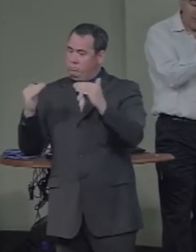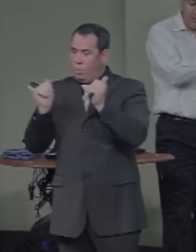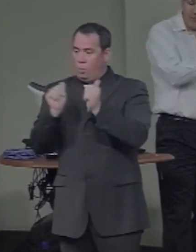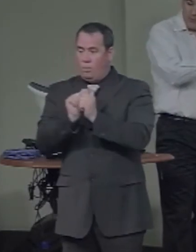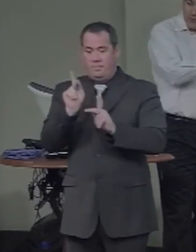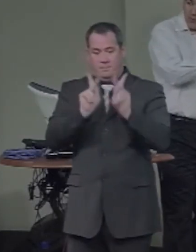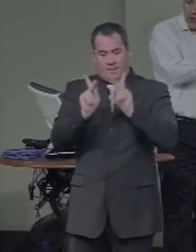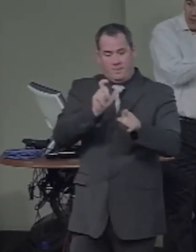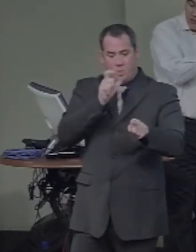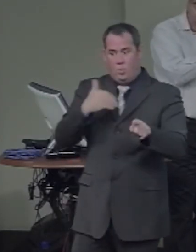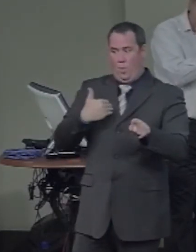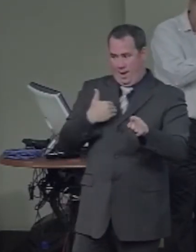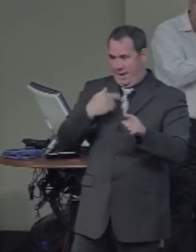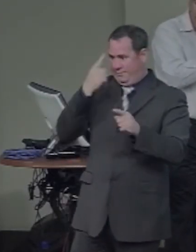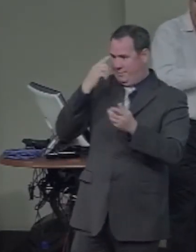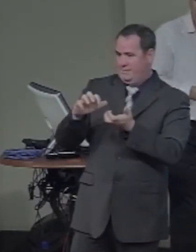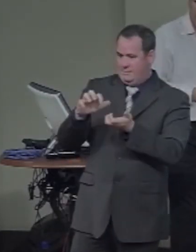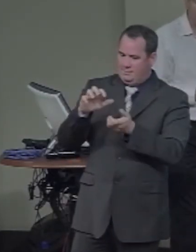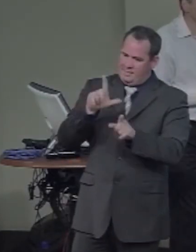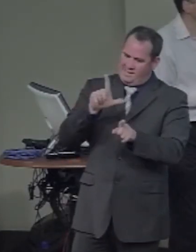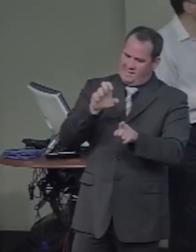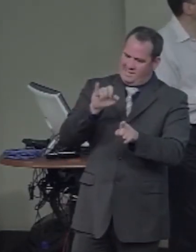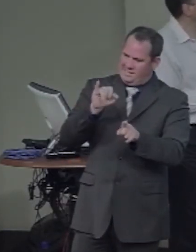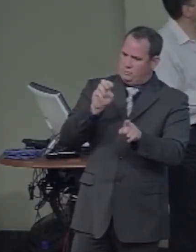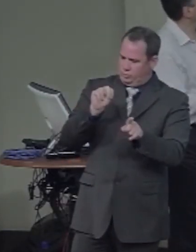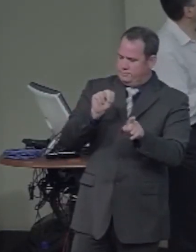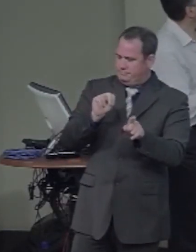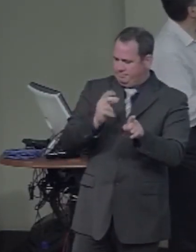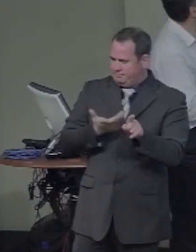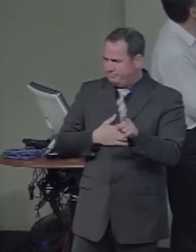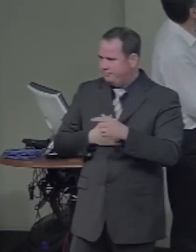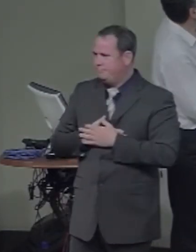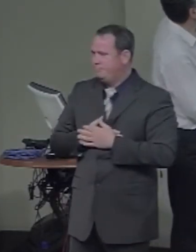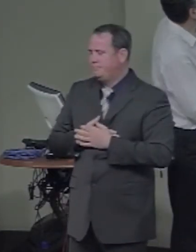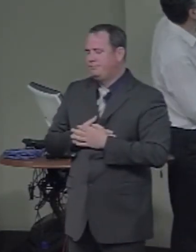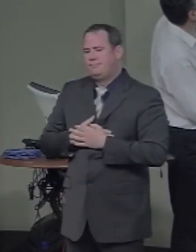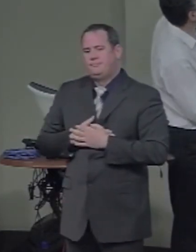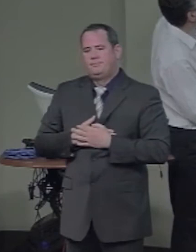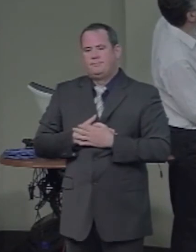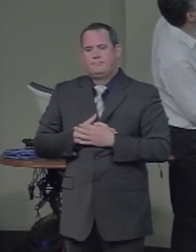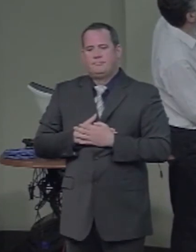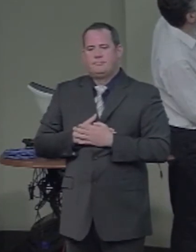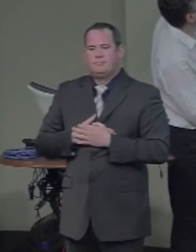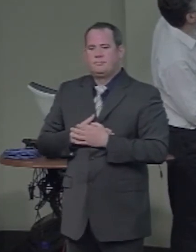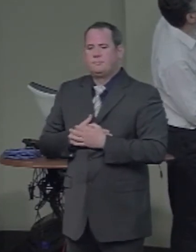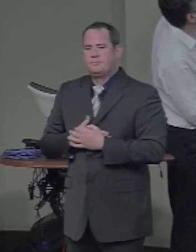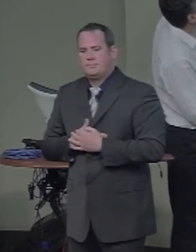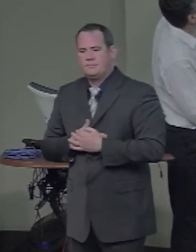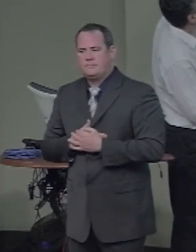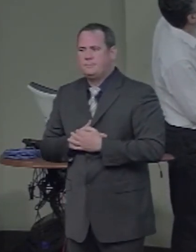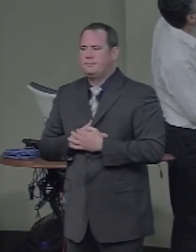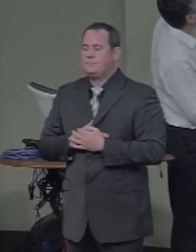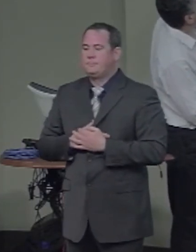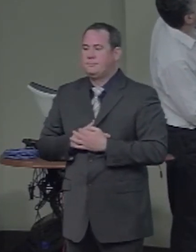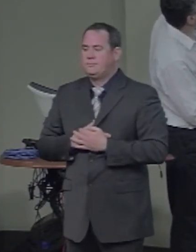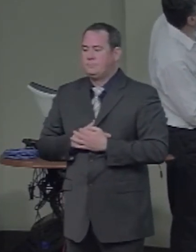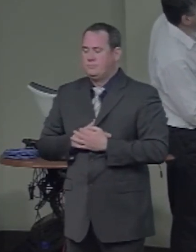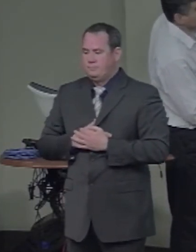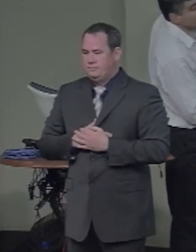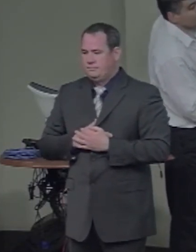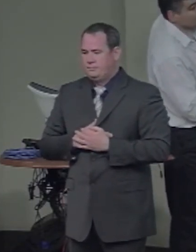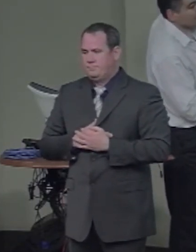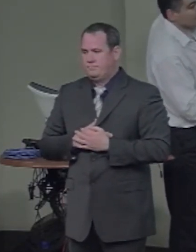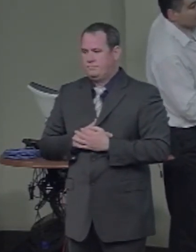In the brain, strokes usually damage a local area in the brain. And so, to approximate that, what we'll do is we'll